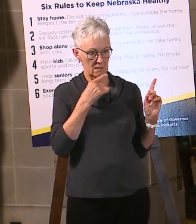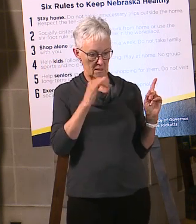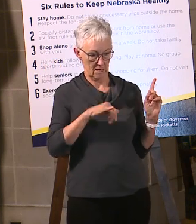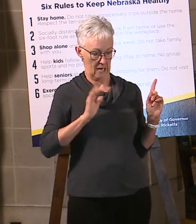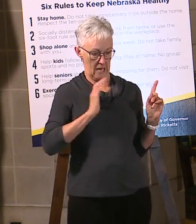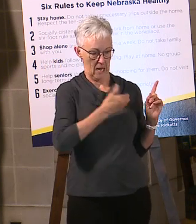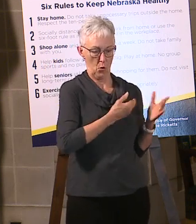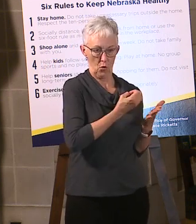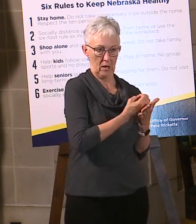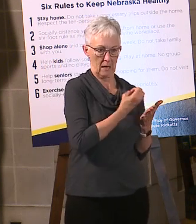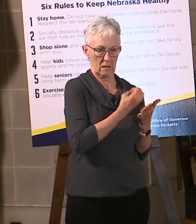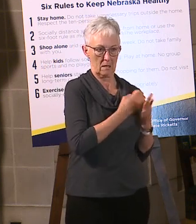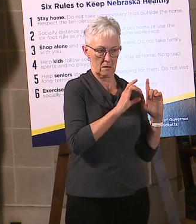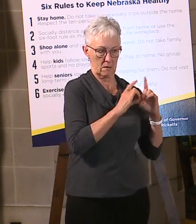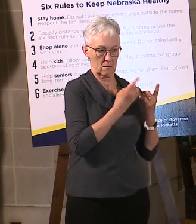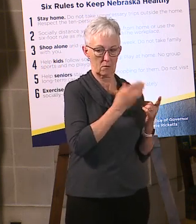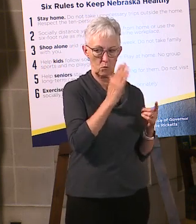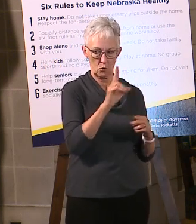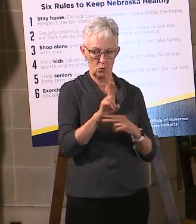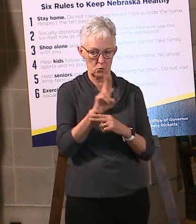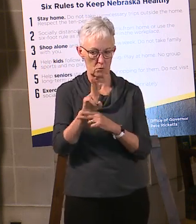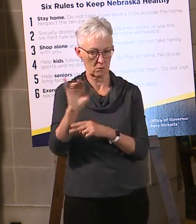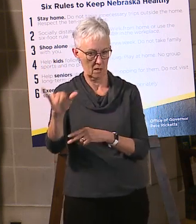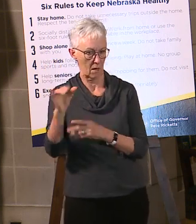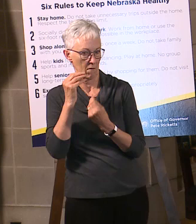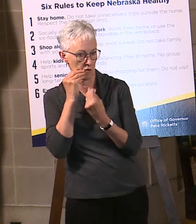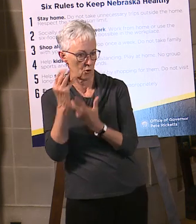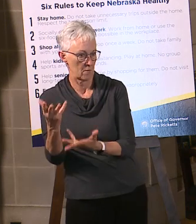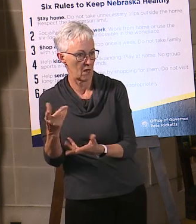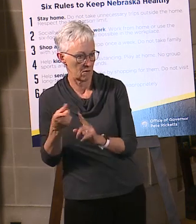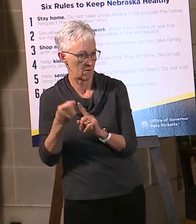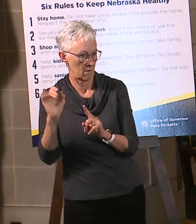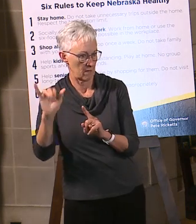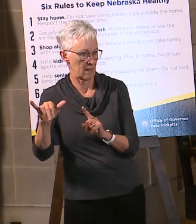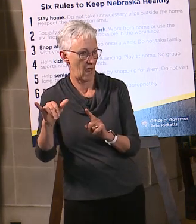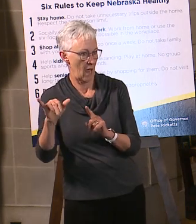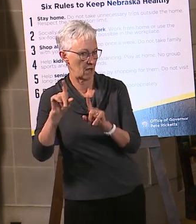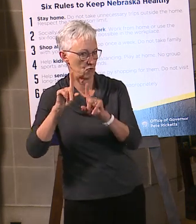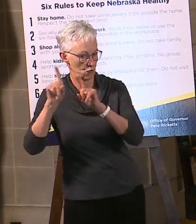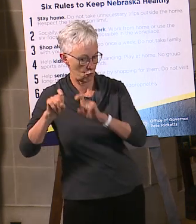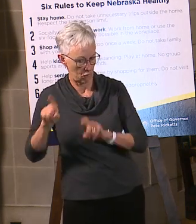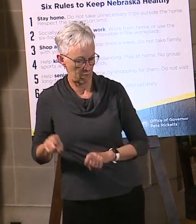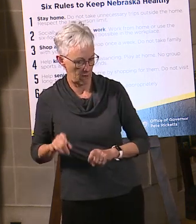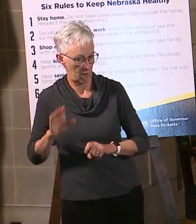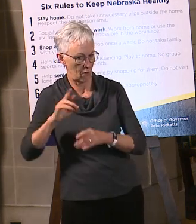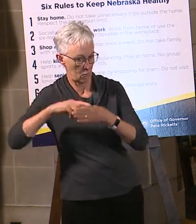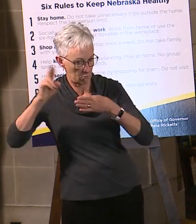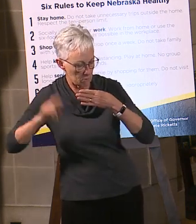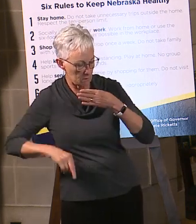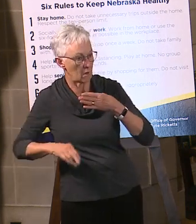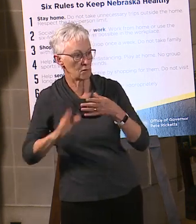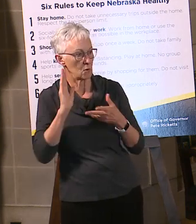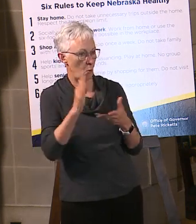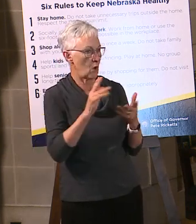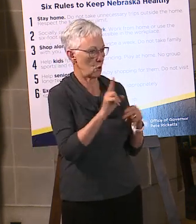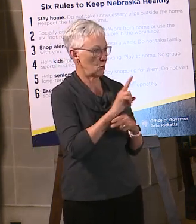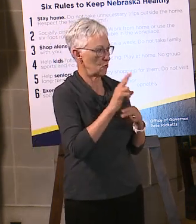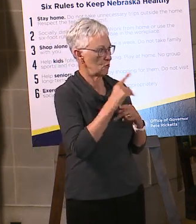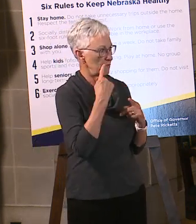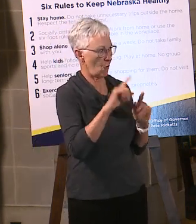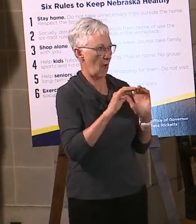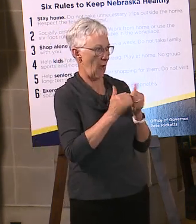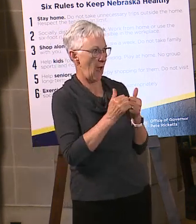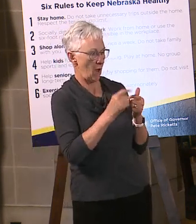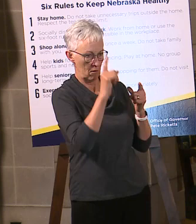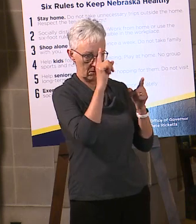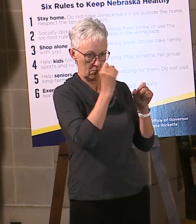the information in part that's in the survey as he starts crafting his plan for how we get Nebraska growing again. So this will be information that we